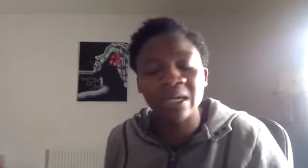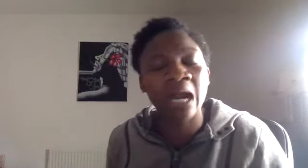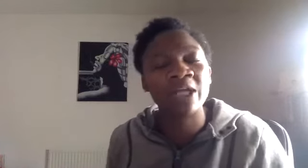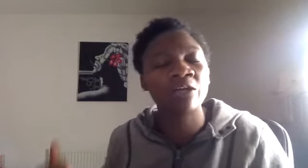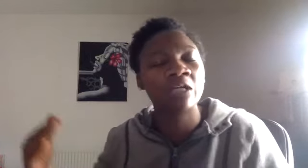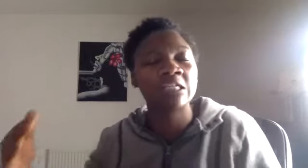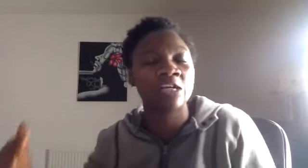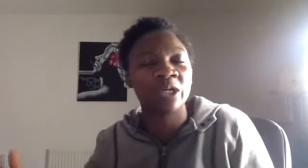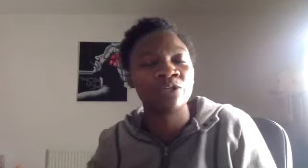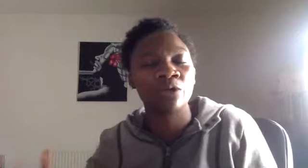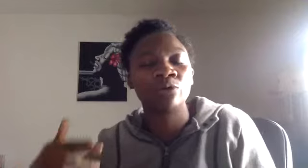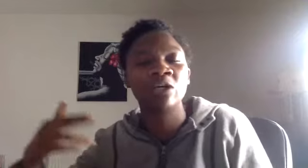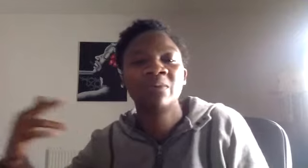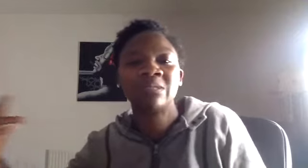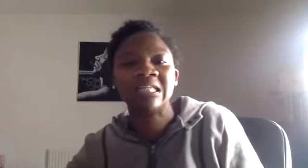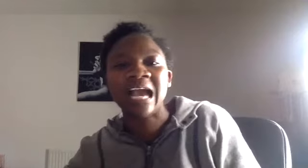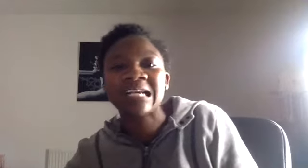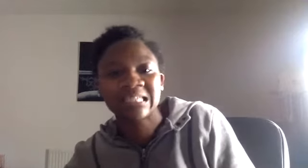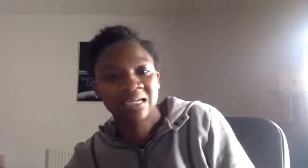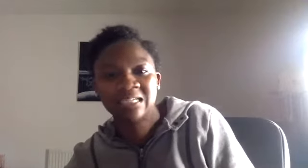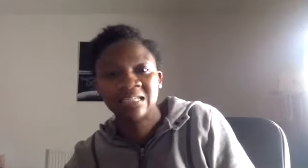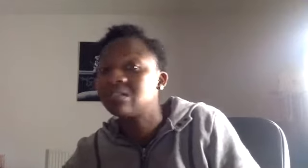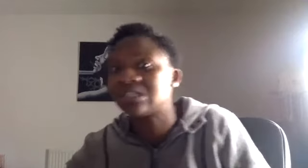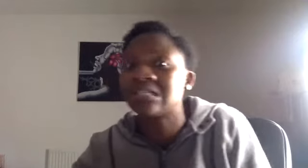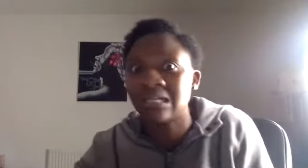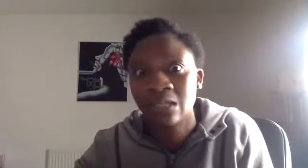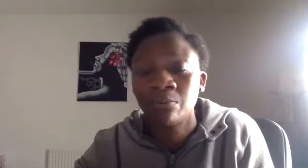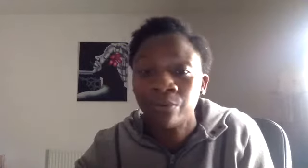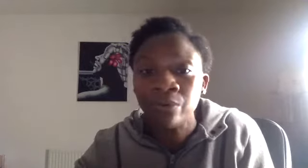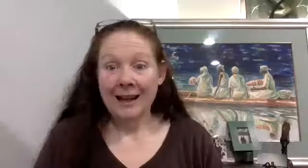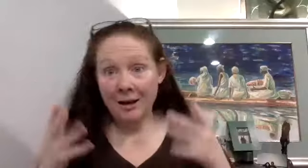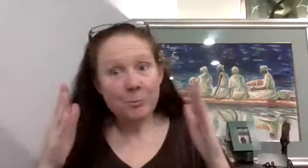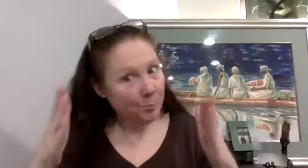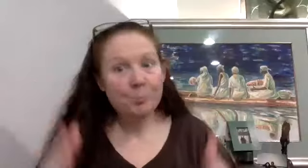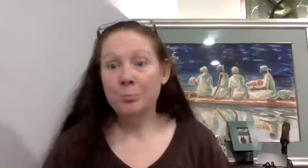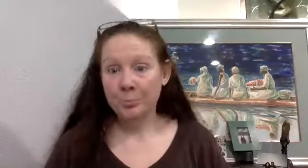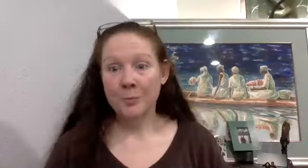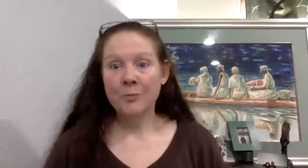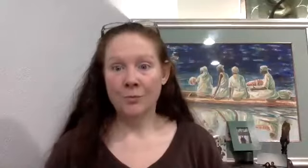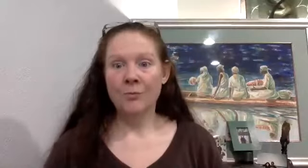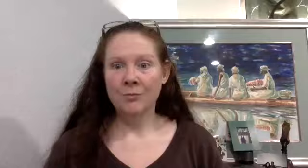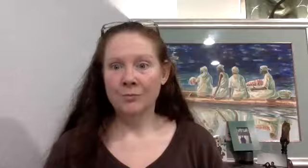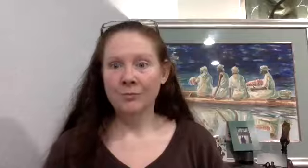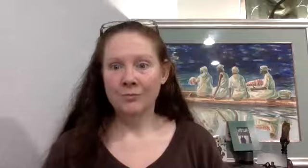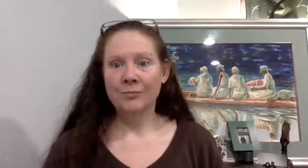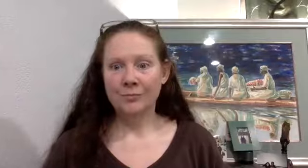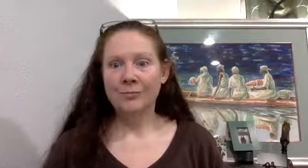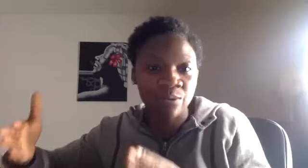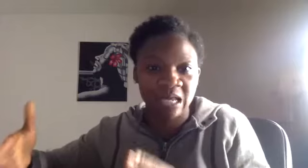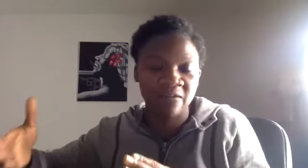now I don't understand why you don't hold the commitment to the exercises, just as an example. If I've never managed to get onto your psyche with any of